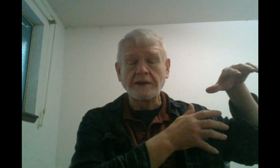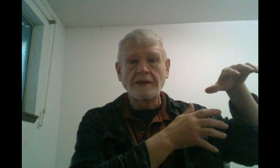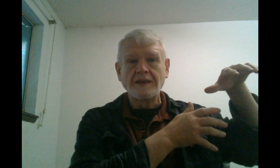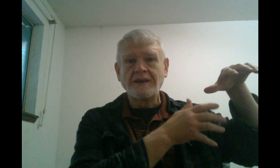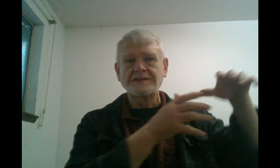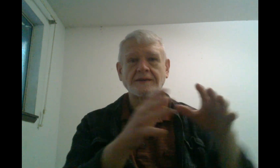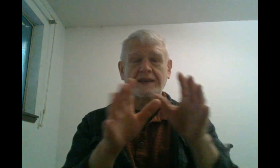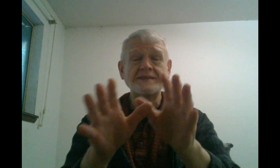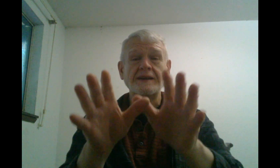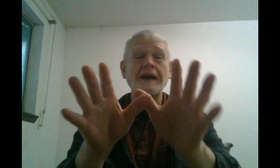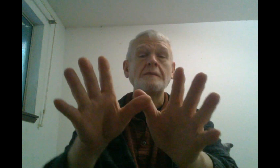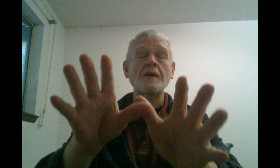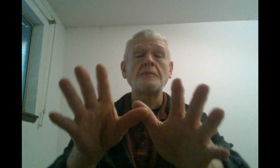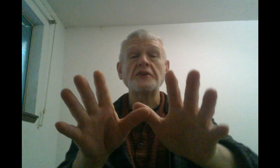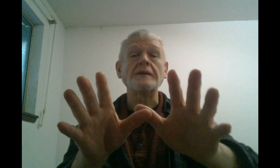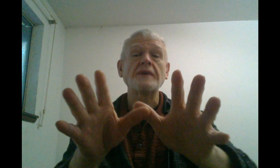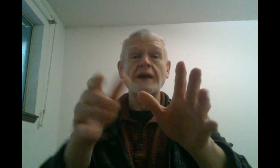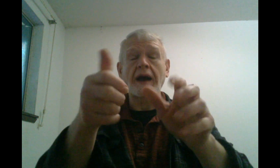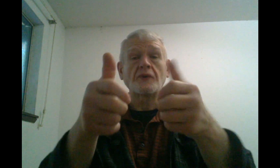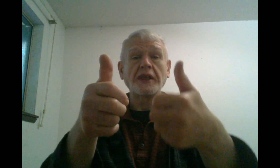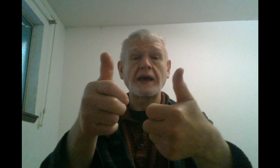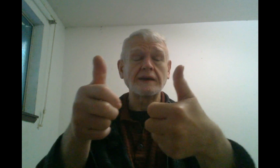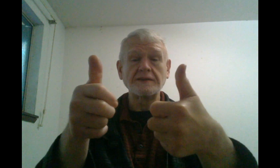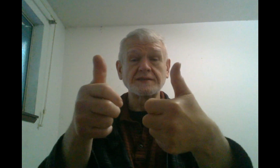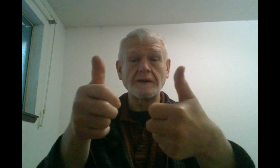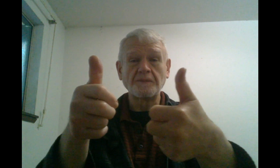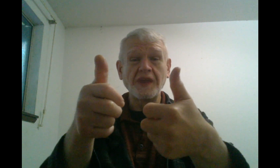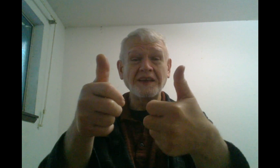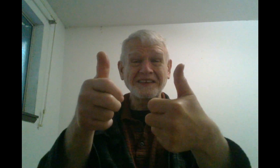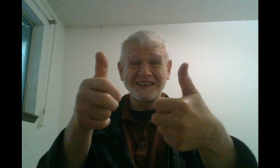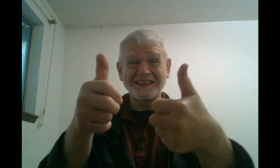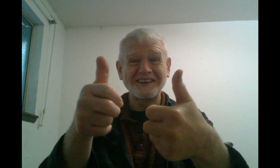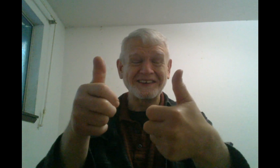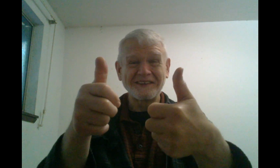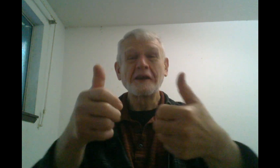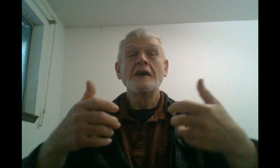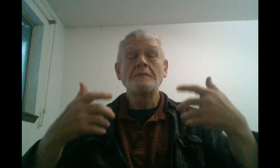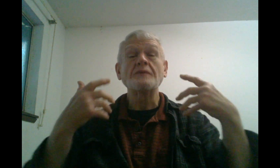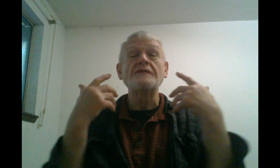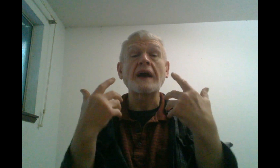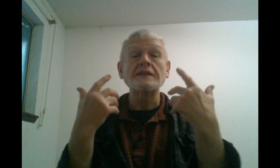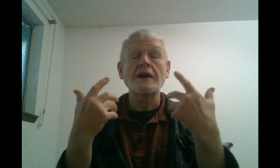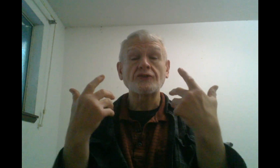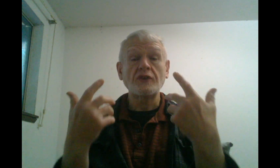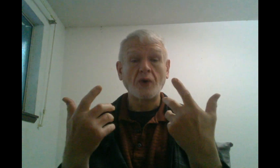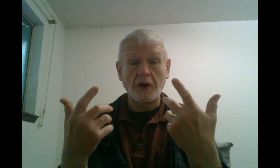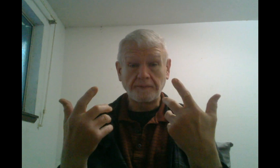So, it's a nightmare building, but I really like it, so. But we finally got the U-Haul,